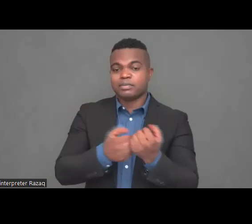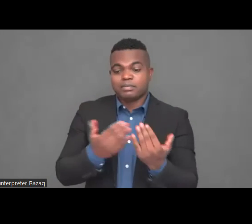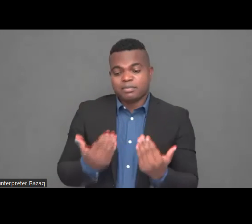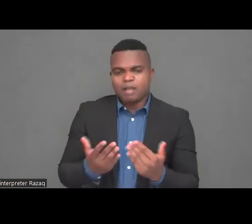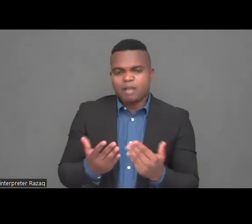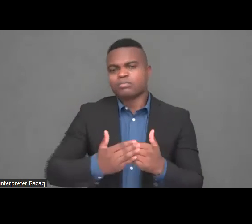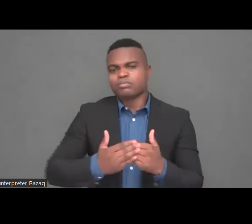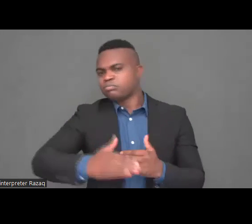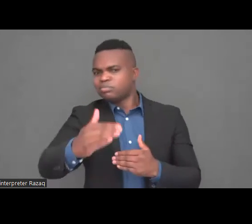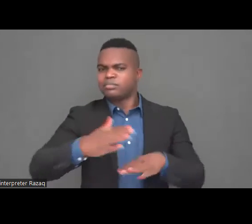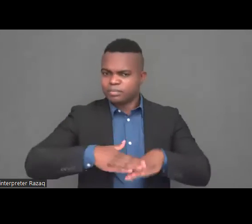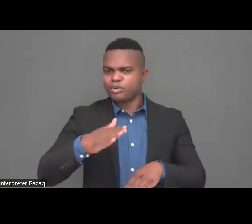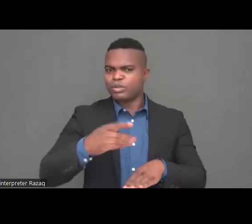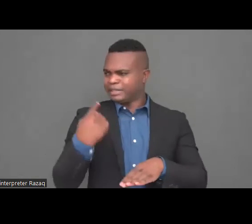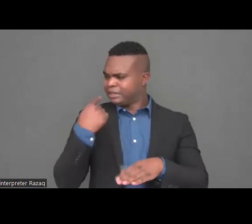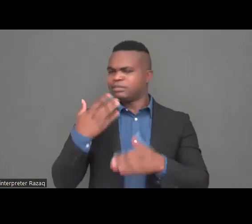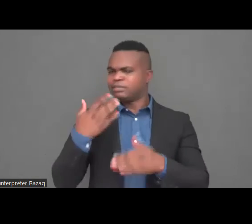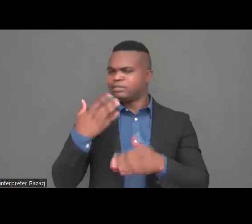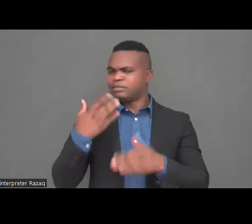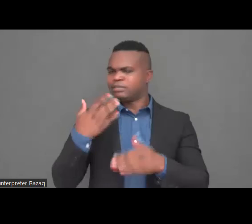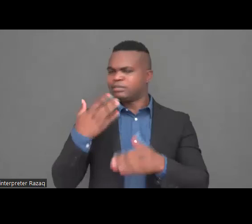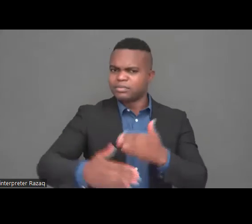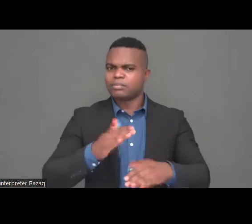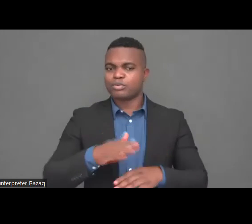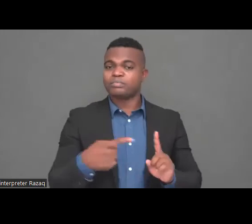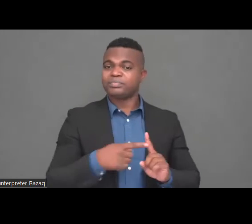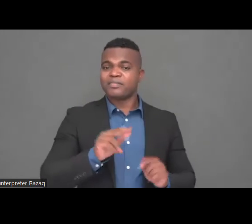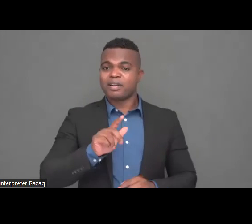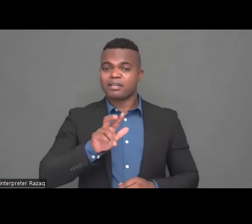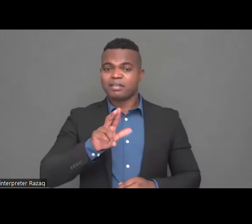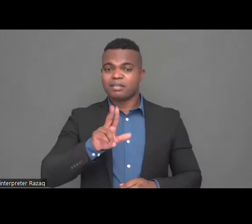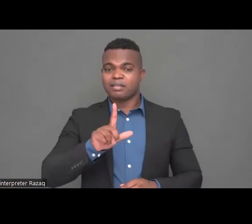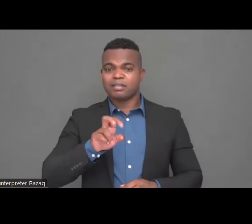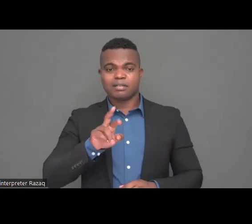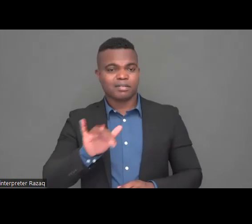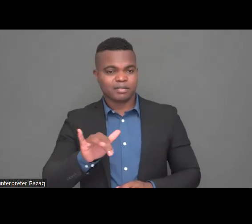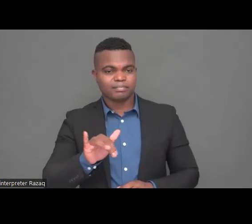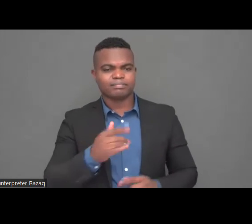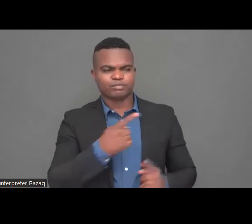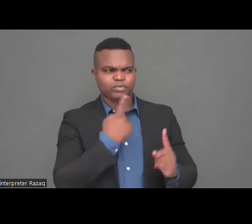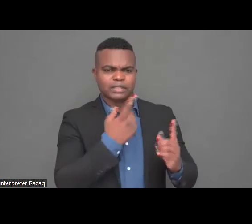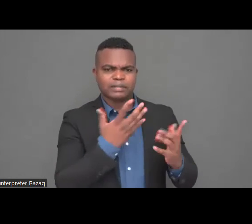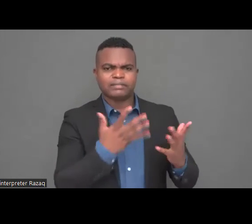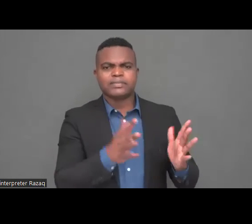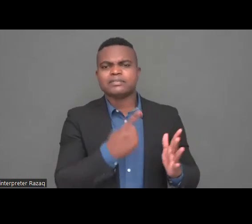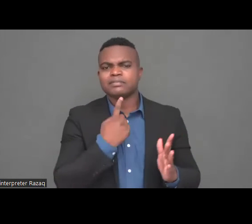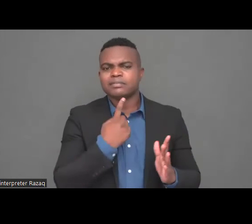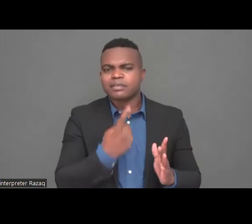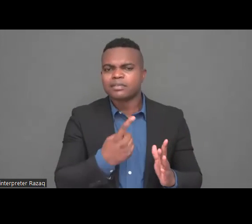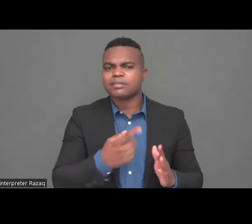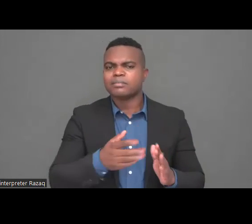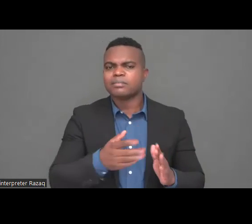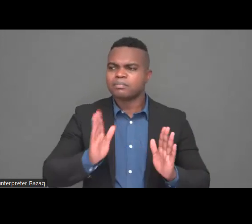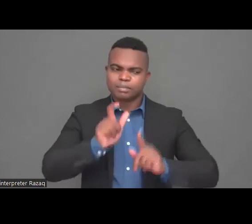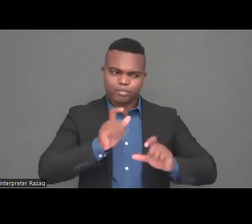save the people and this is not something that can be postponed and I understand it with each day and each upcoming webinar and